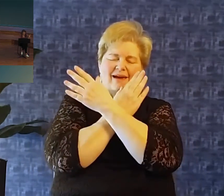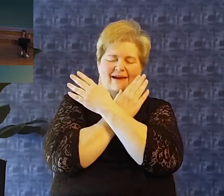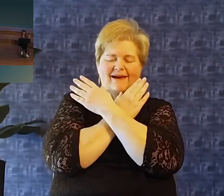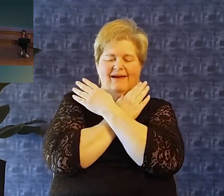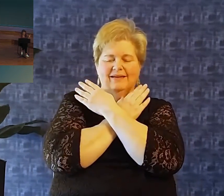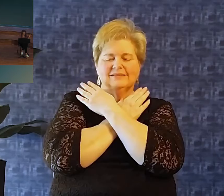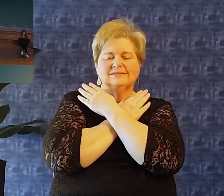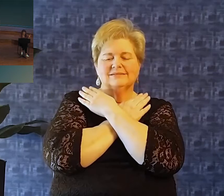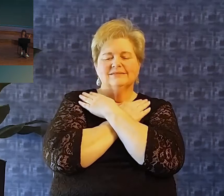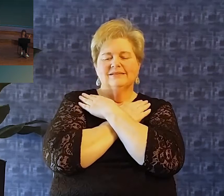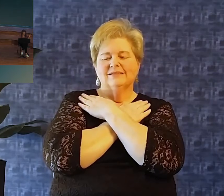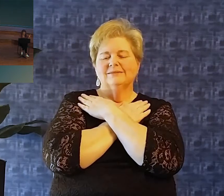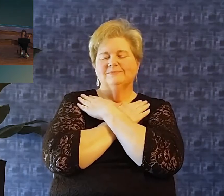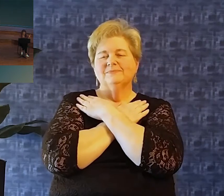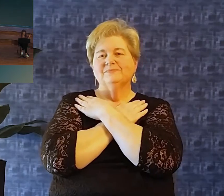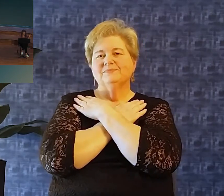drink these living waters